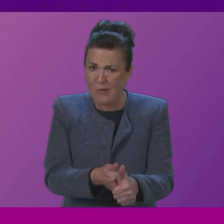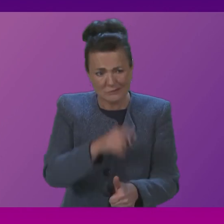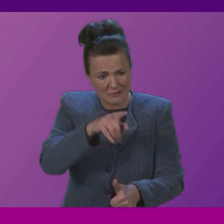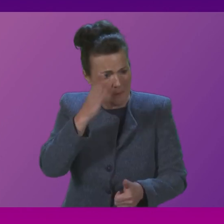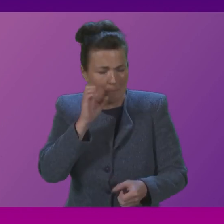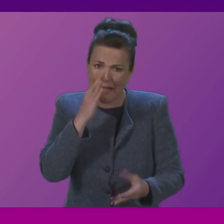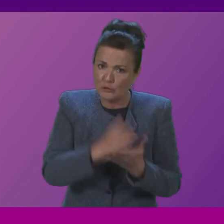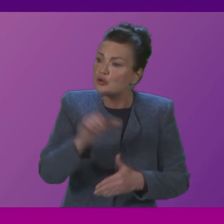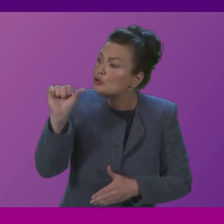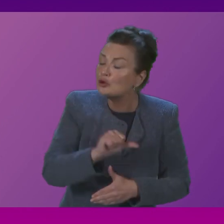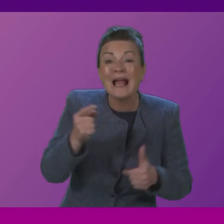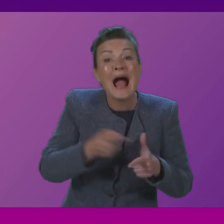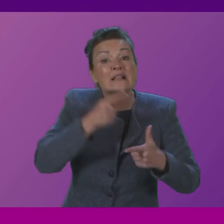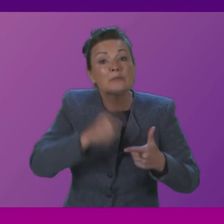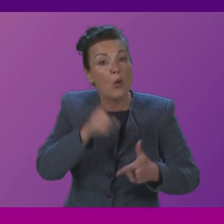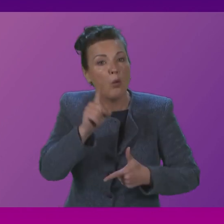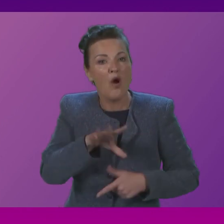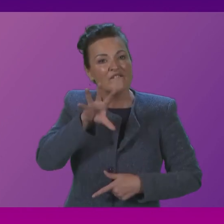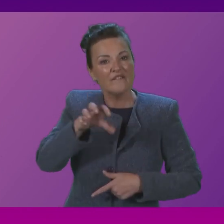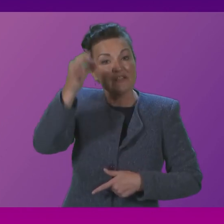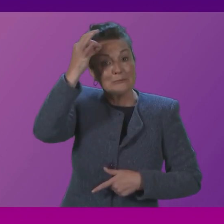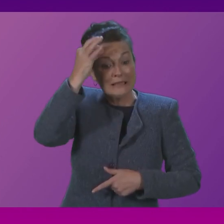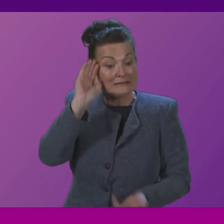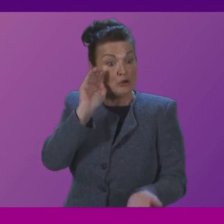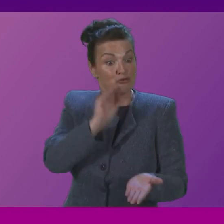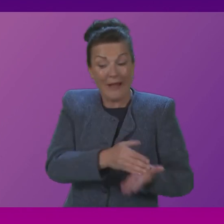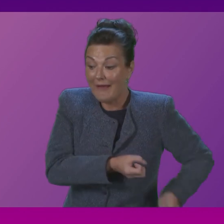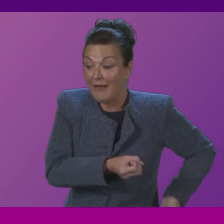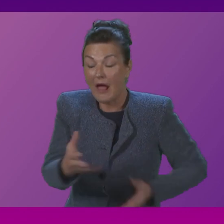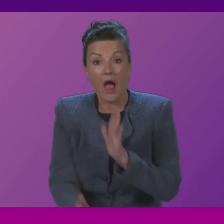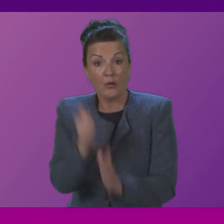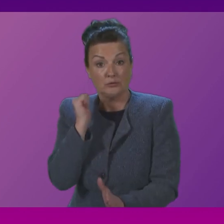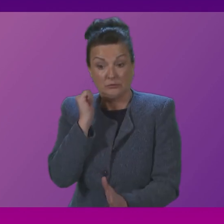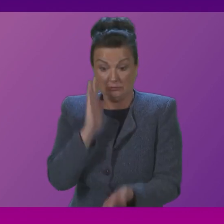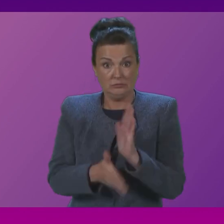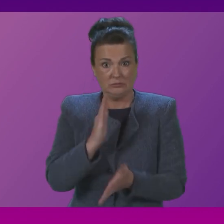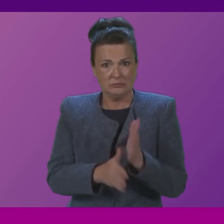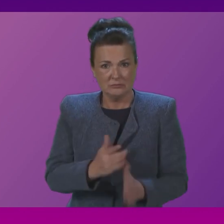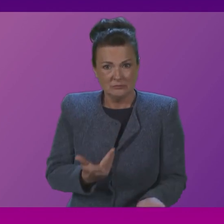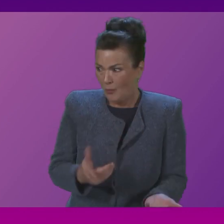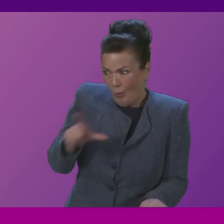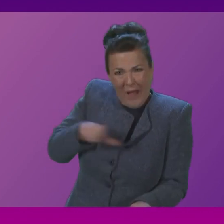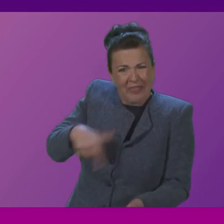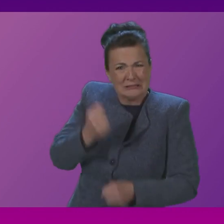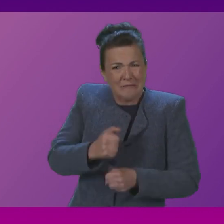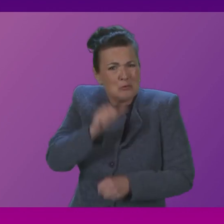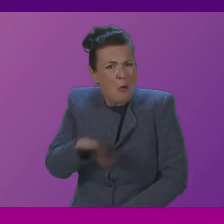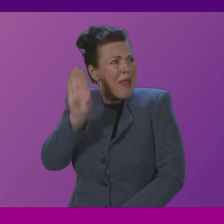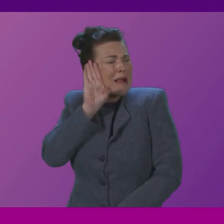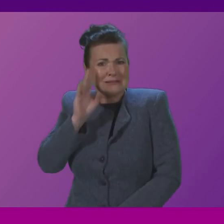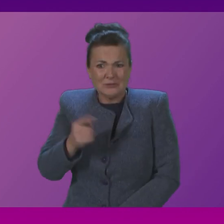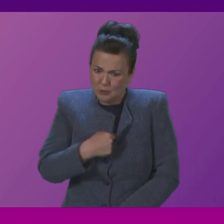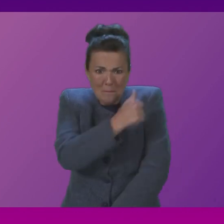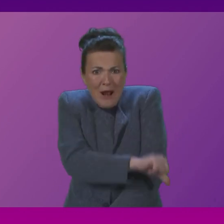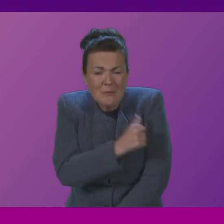time at A&E with a maximum wait of 30 minutes. Why isn't this government listening to the paramedics and listening to the ambulance